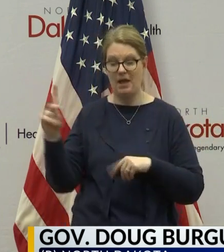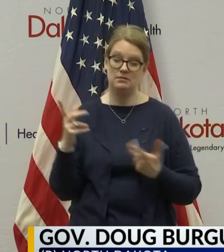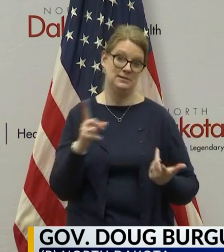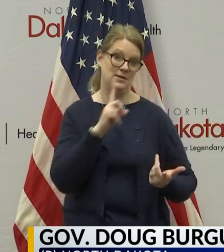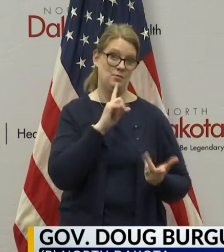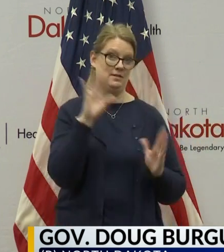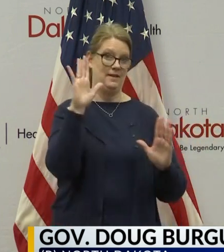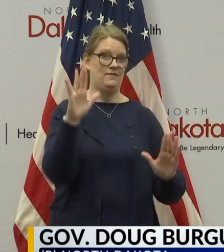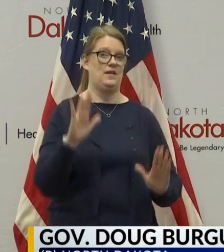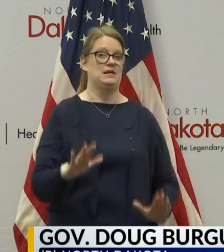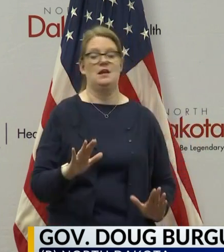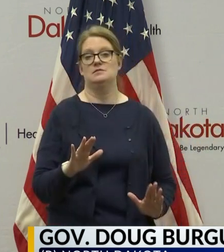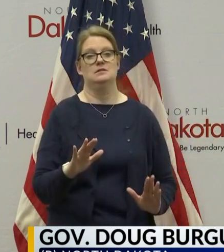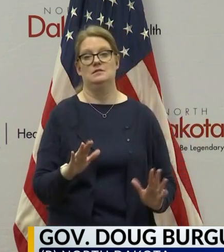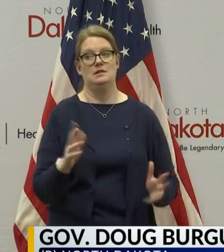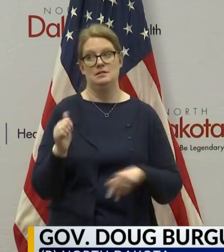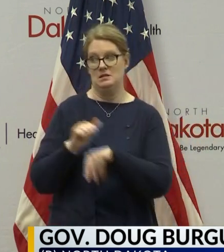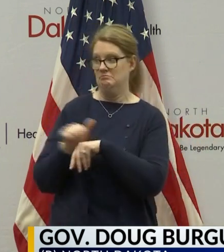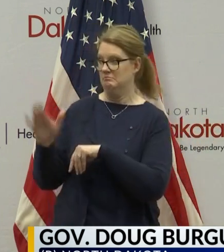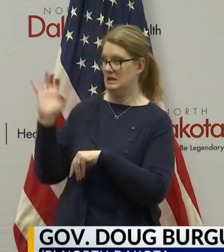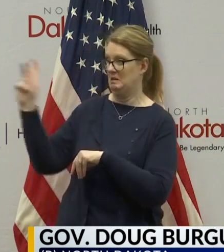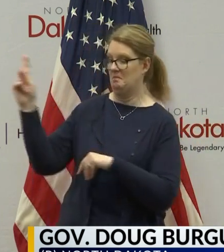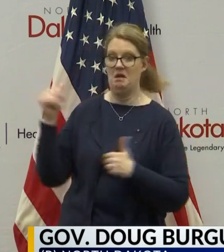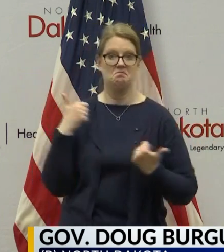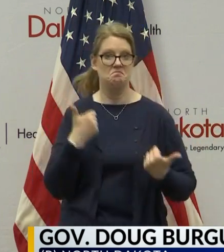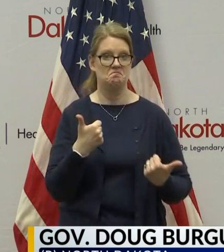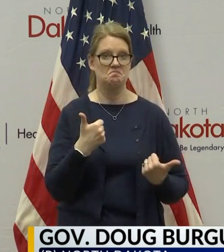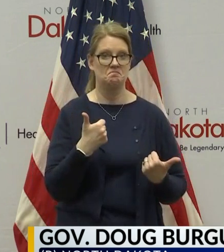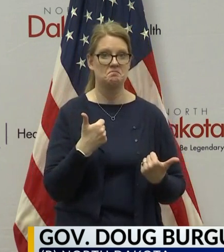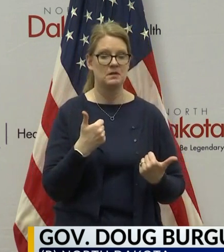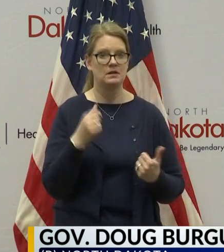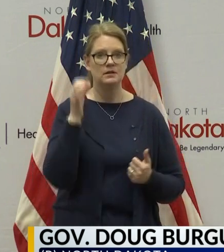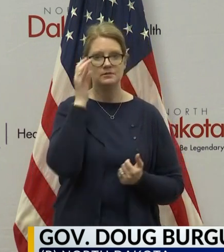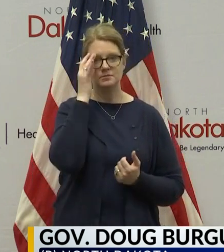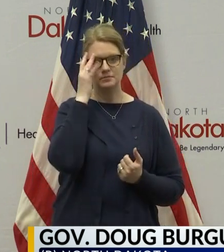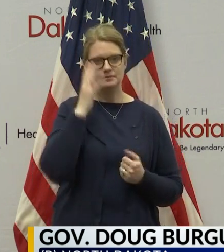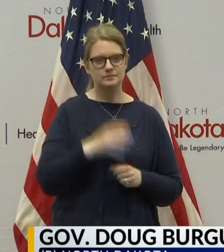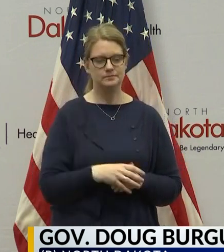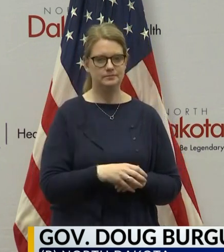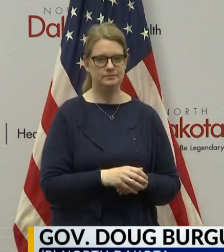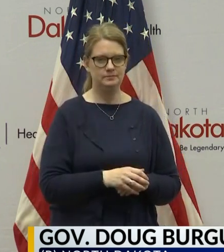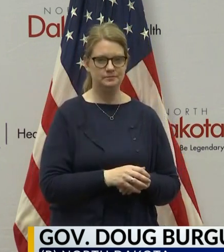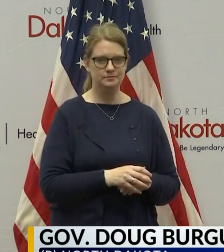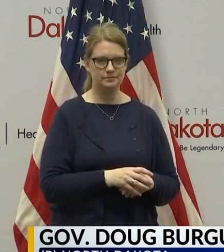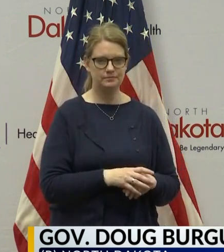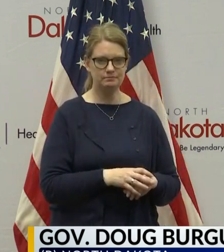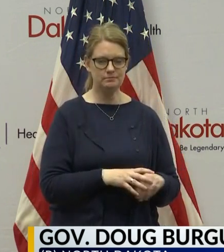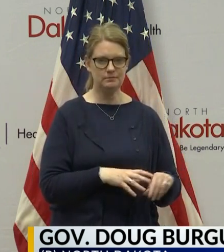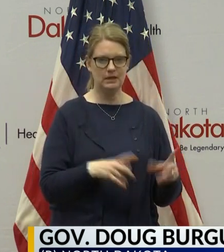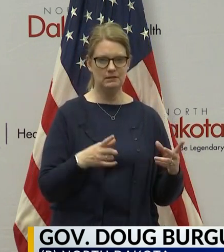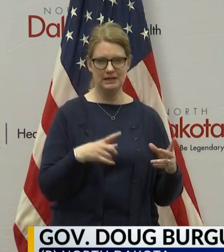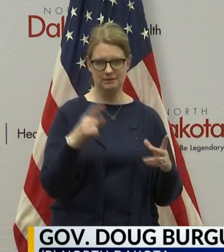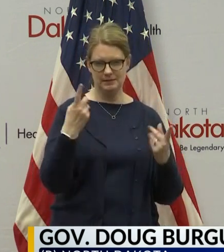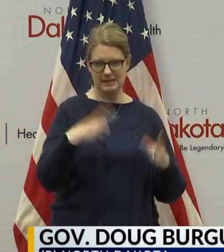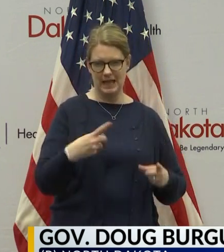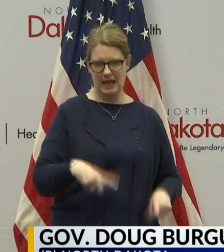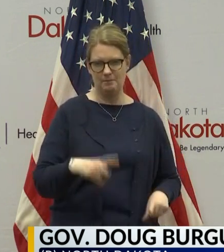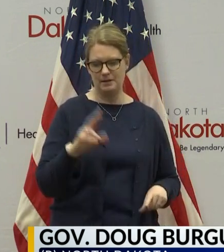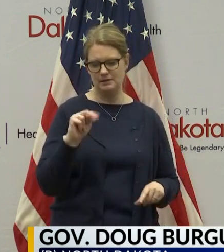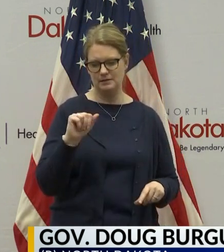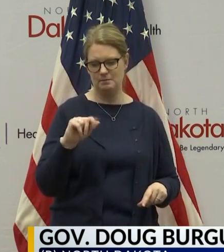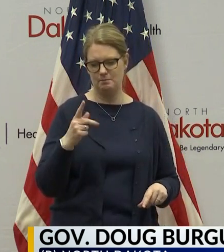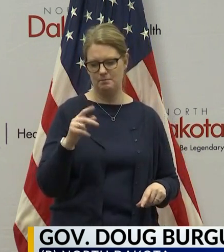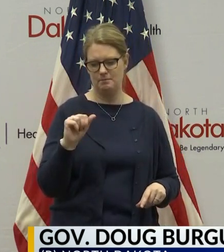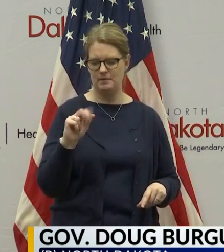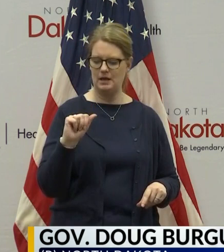fantastic and great and wonderful that they're doing that. I think that particularly as we get in-state production, like what's going on at Apario,